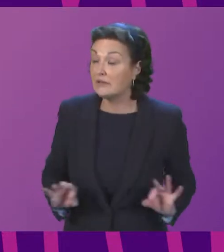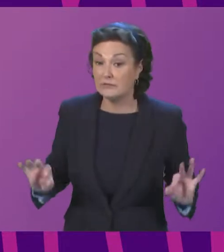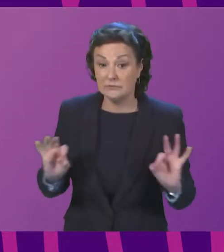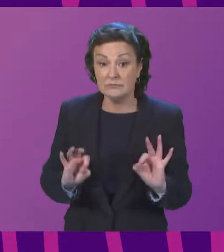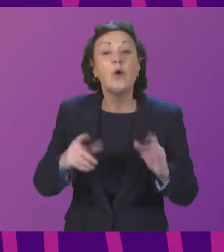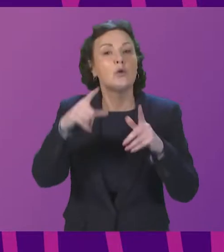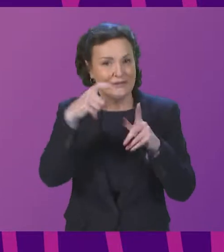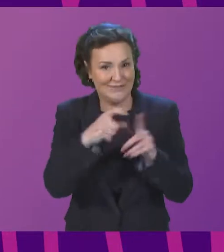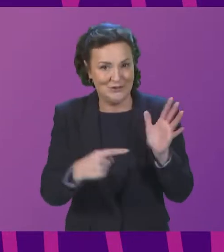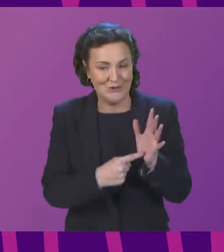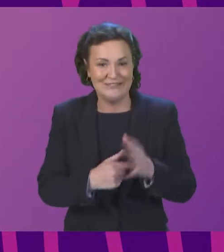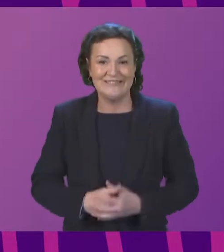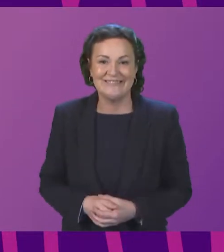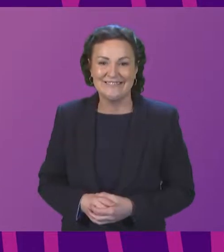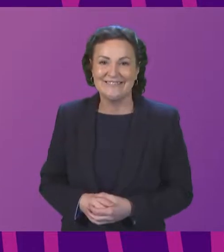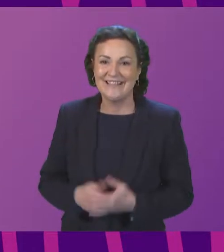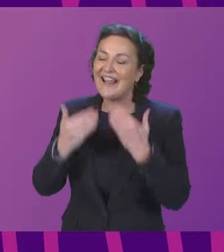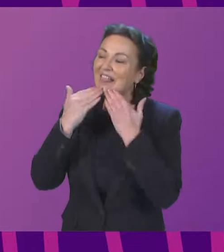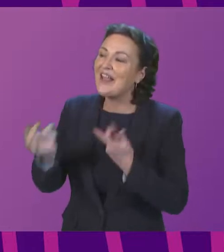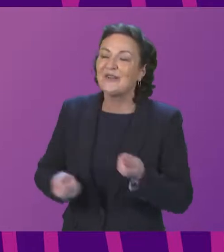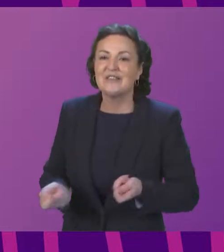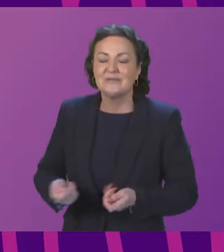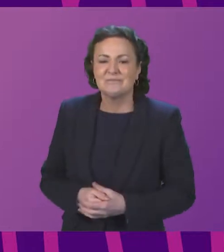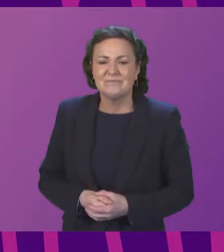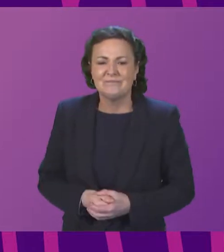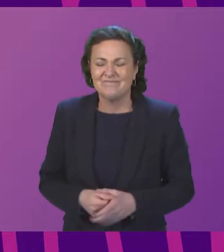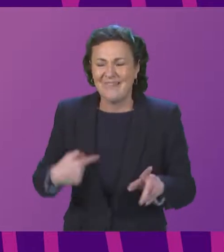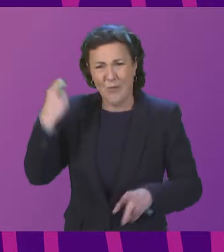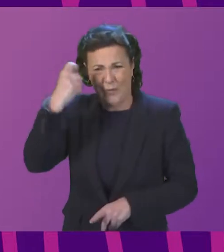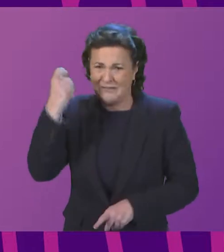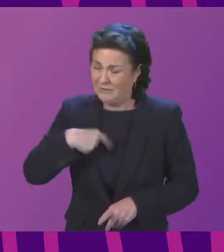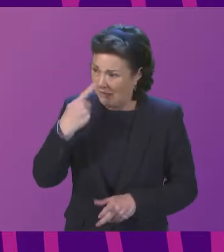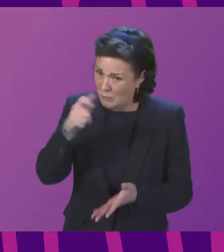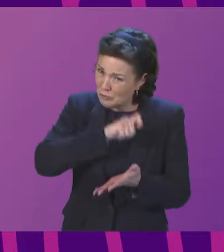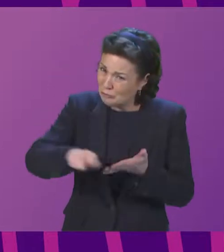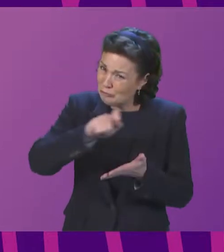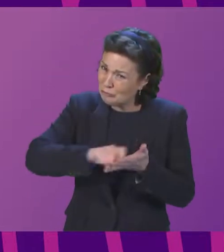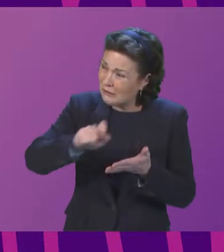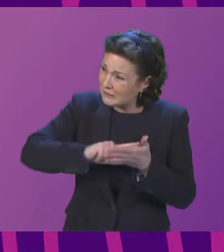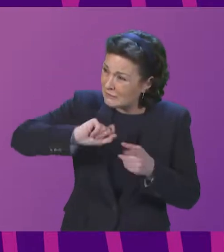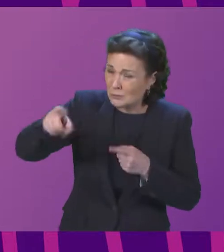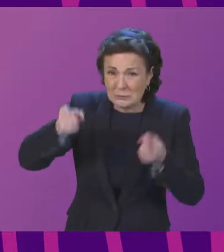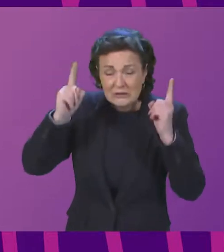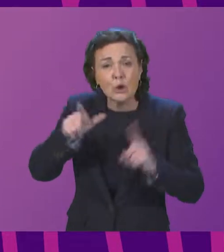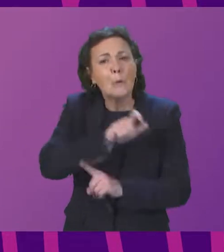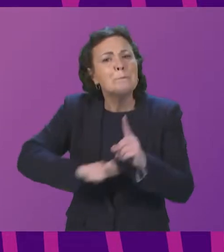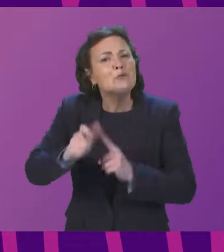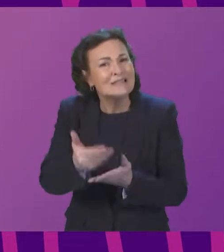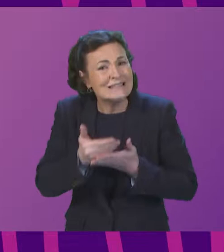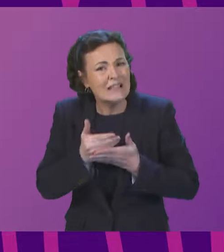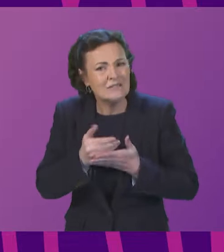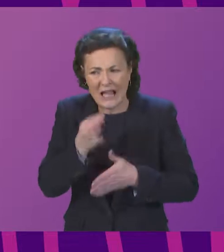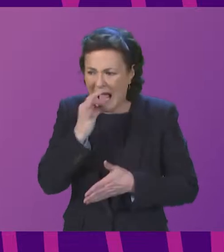David Torrance. Thank you Kavira. I wonder if we could write to the minister for community safety for an update and have